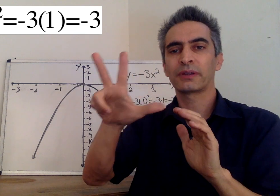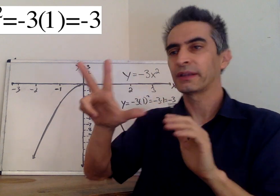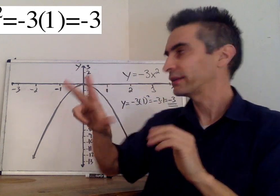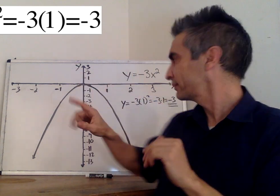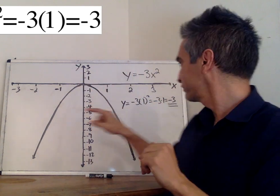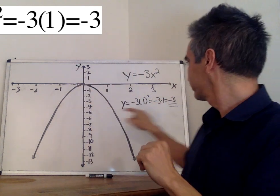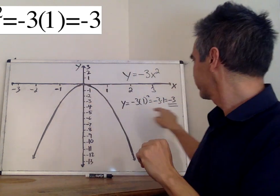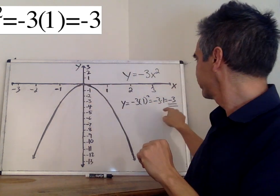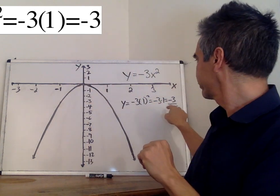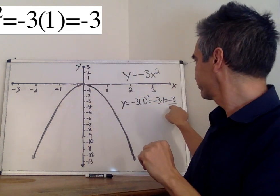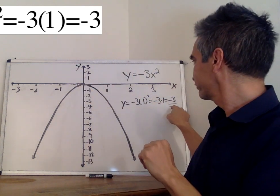3.